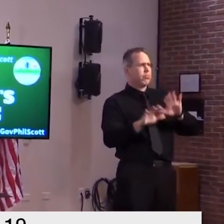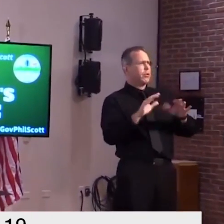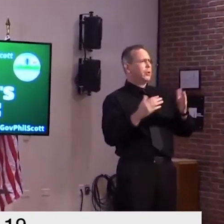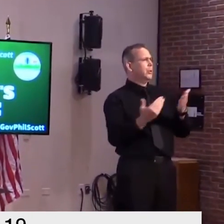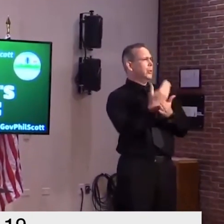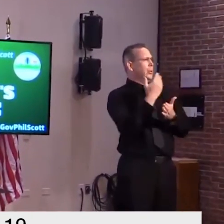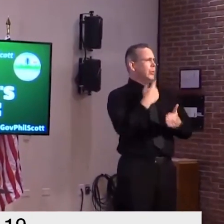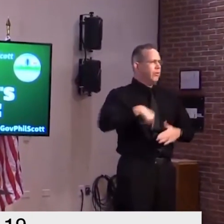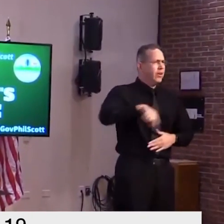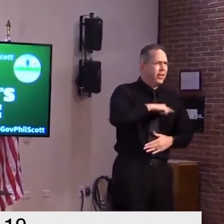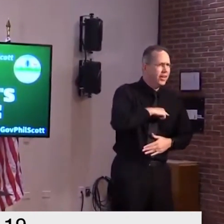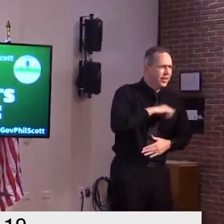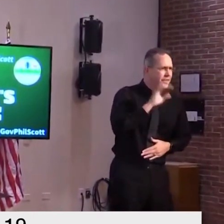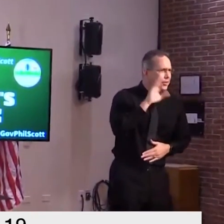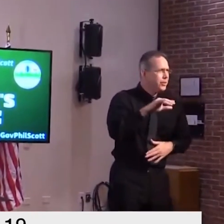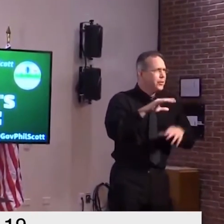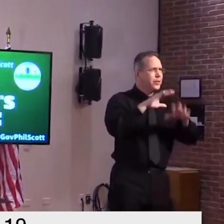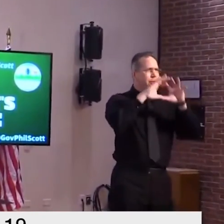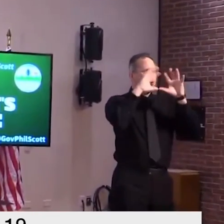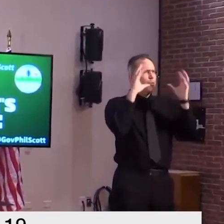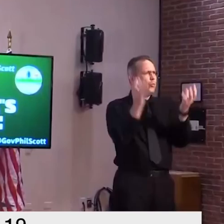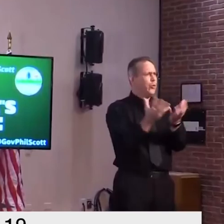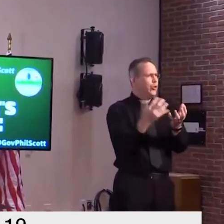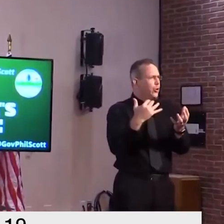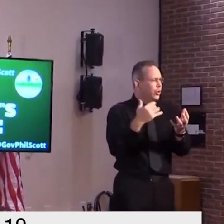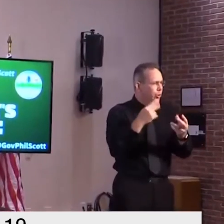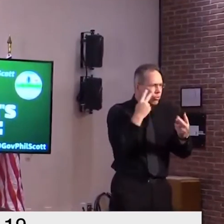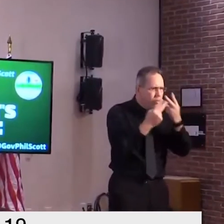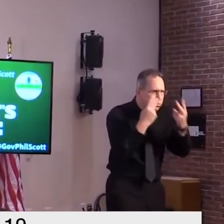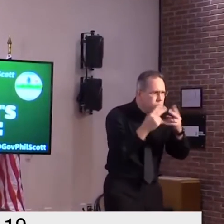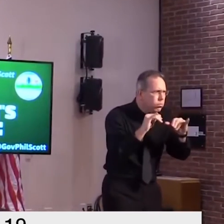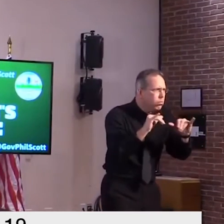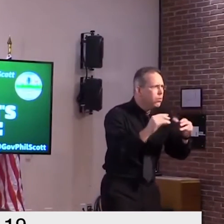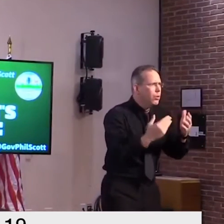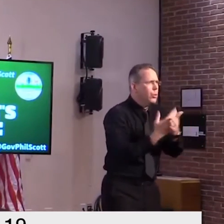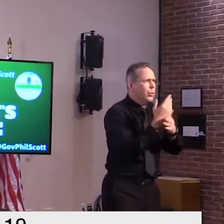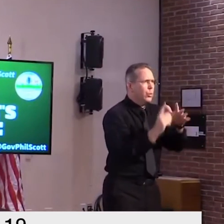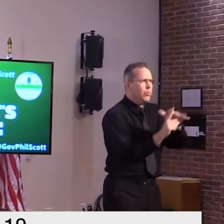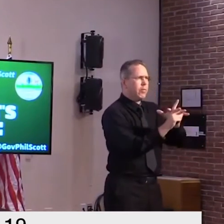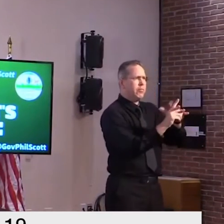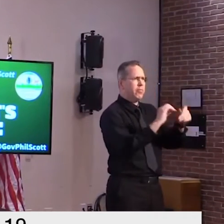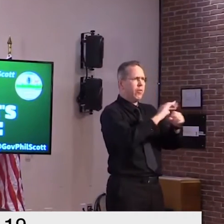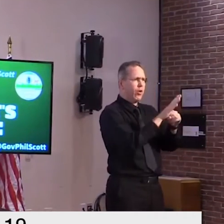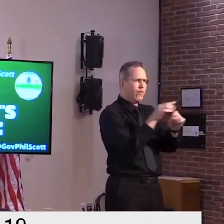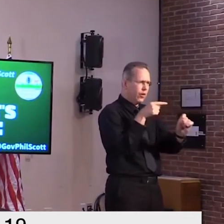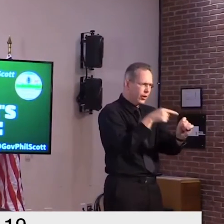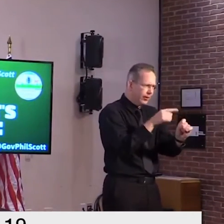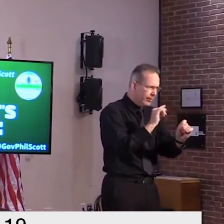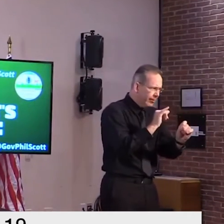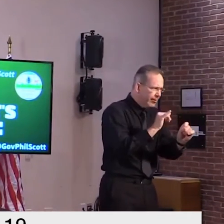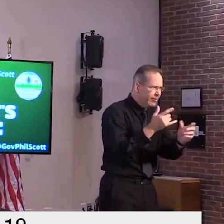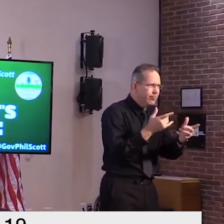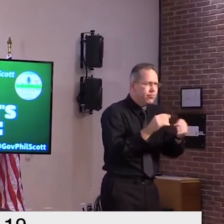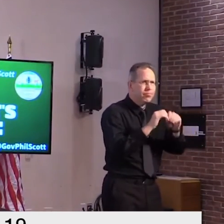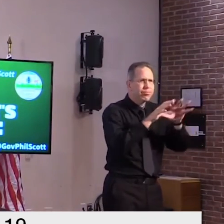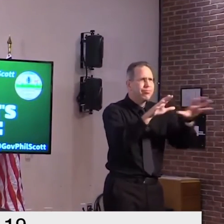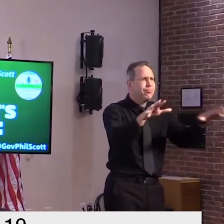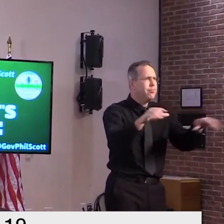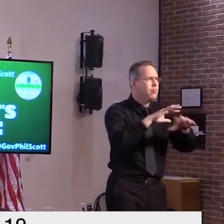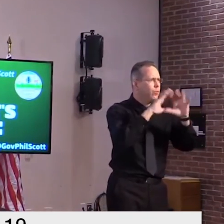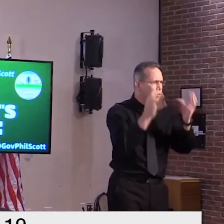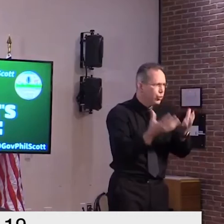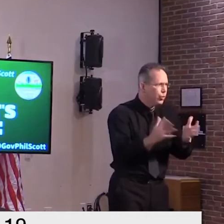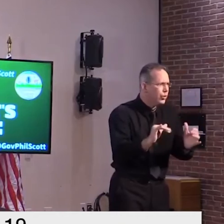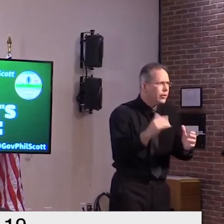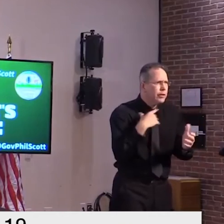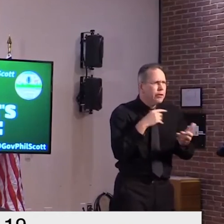brand new virus one never before seen in humans so the entire world has had to learn as we go but